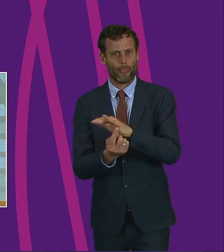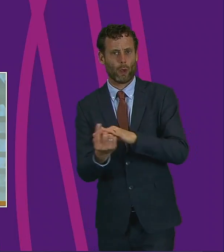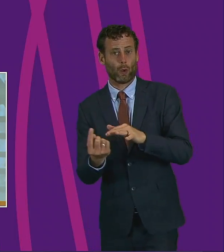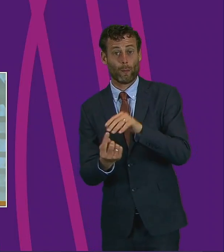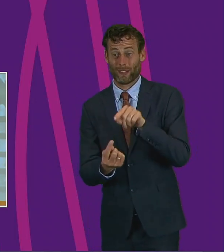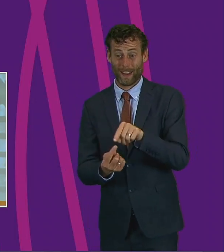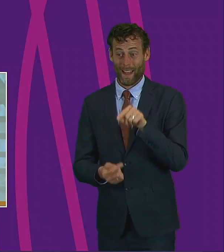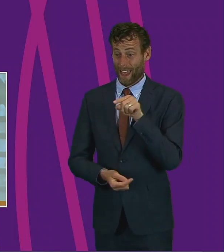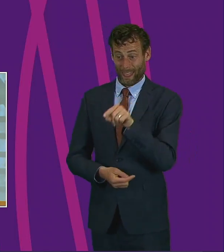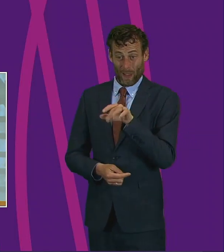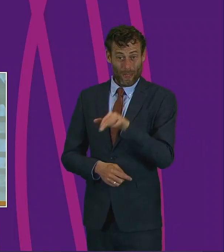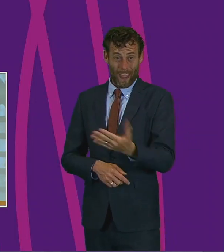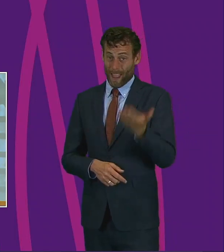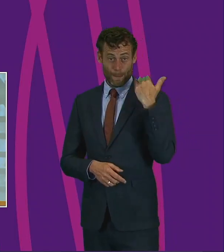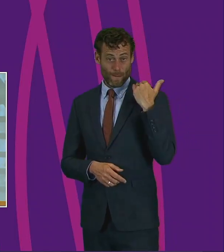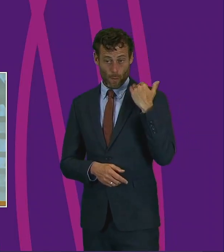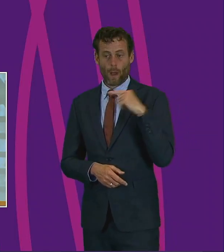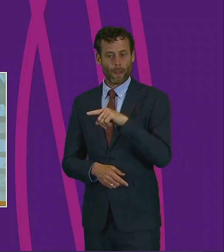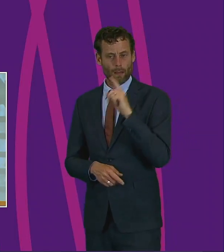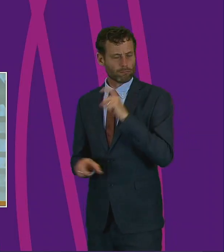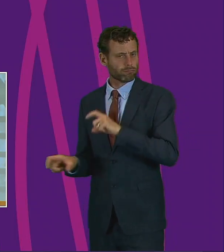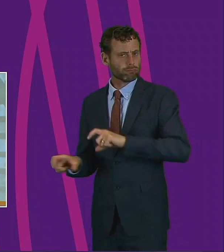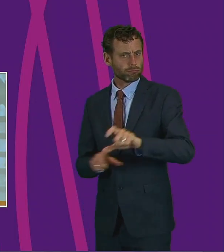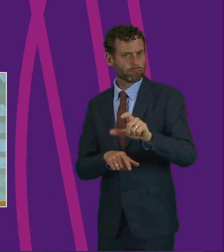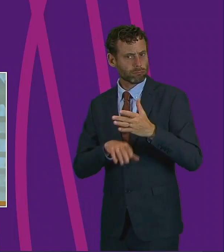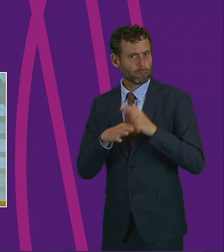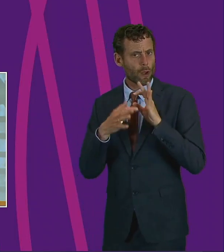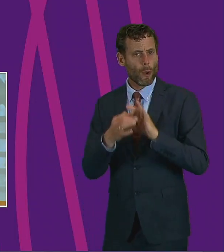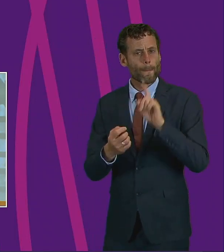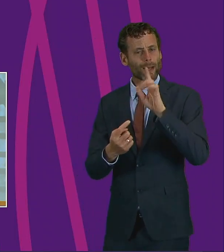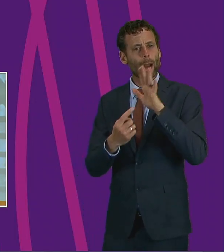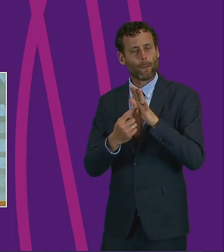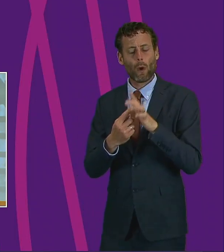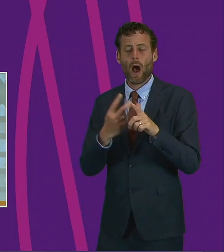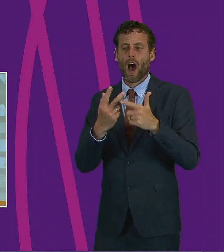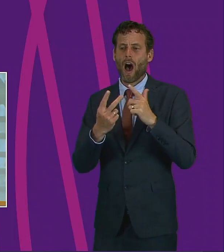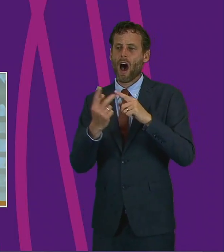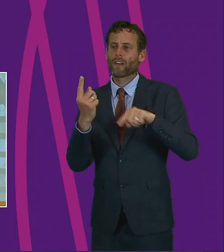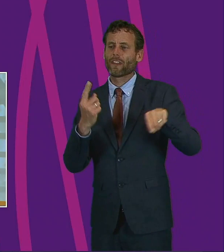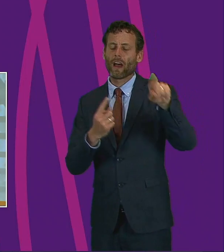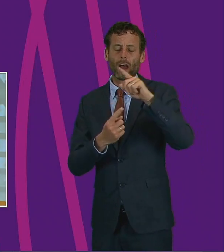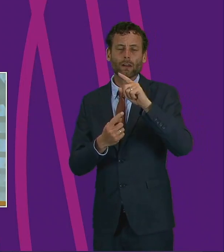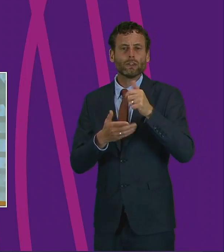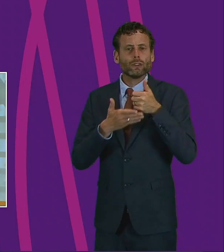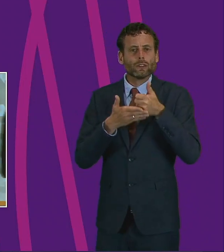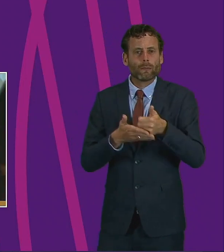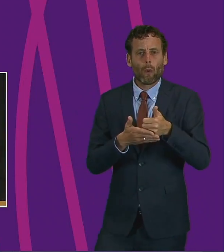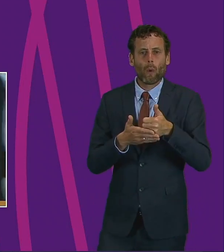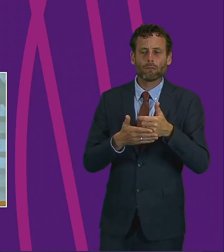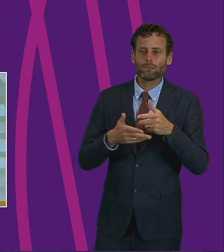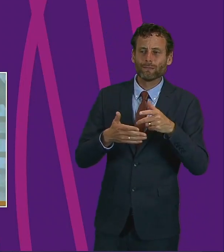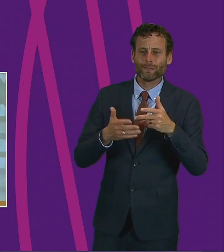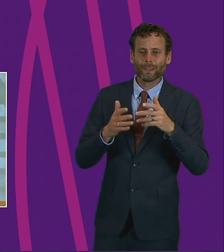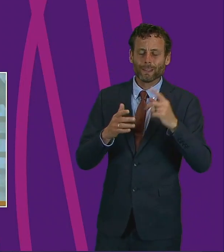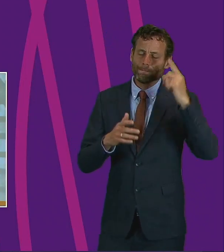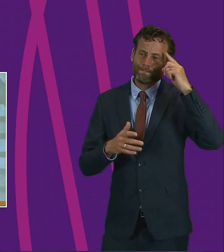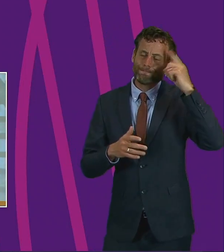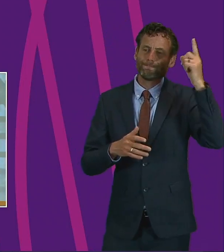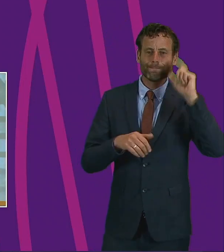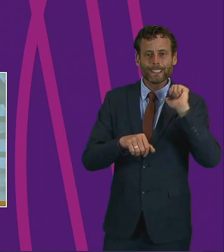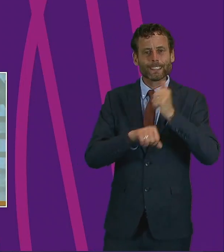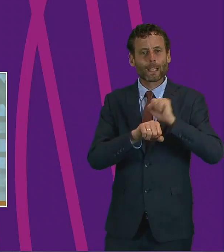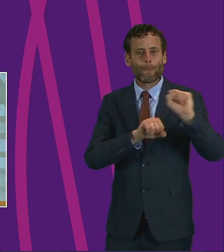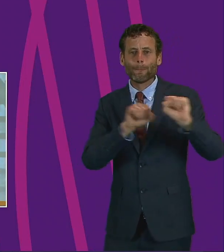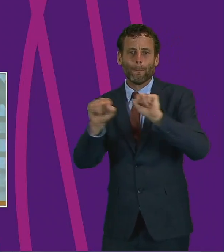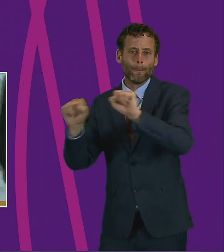pandemic. But I also think it's worthwhile recognising and thanking the other, less formal support networks that are out there and that have been helping thousands.